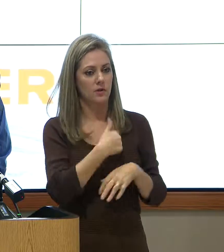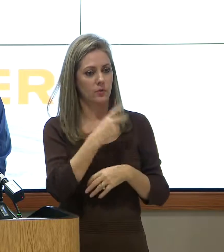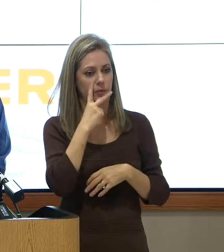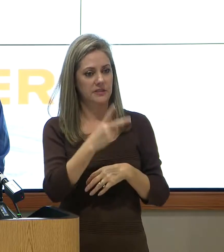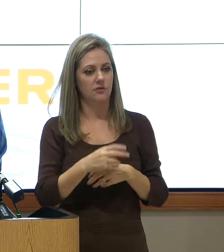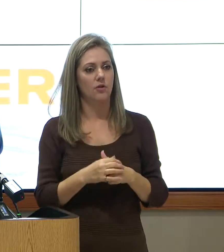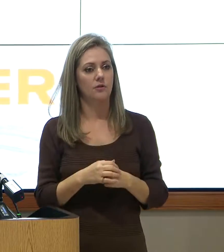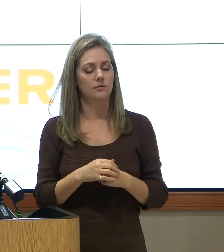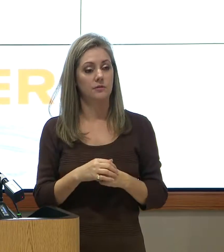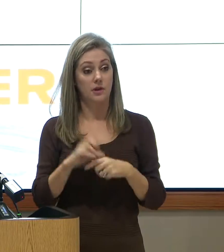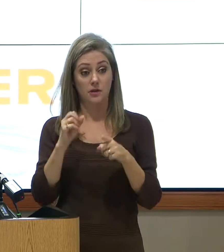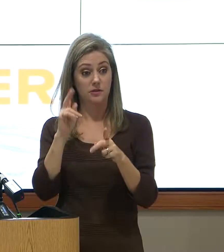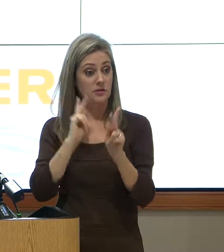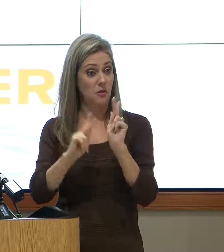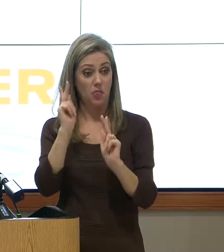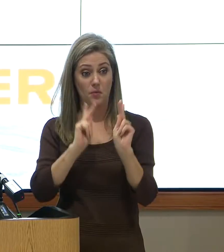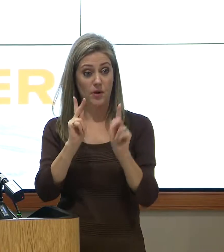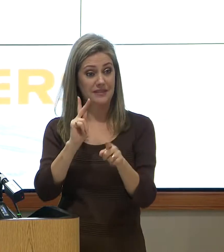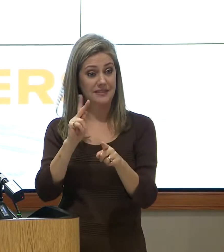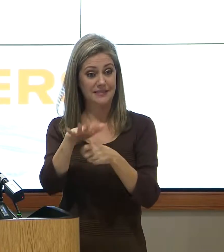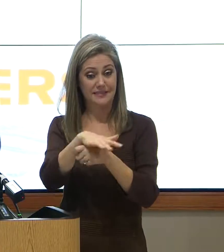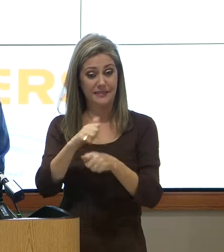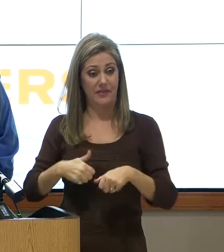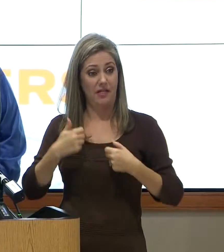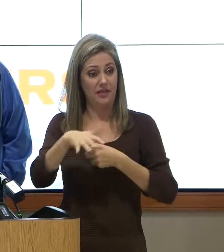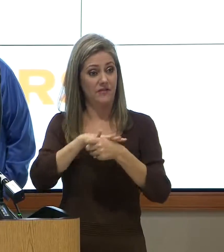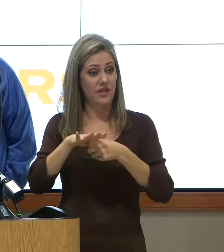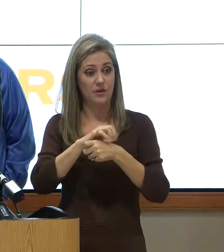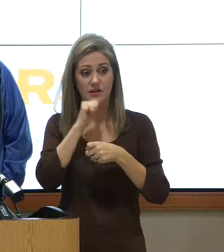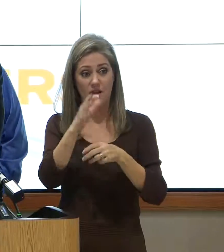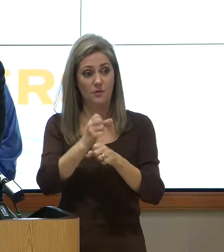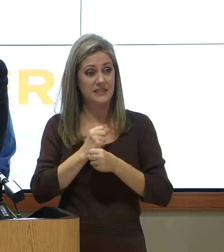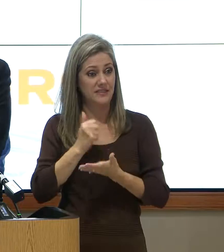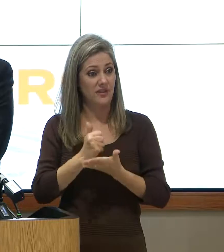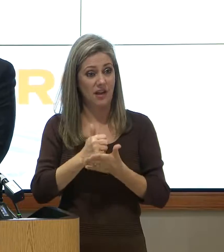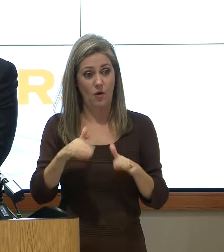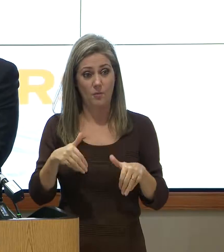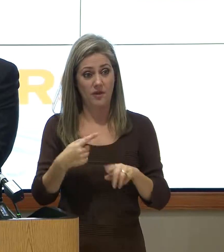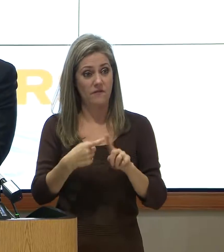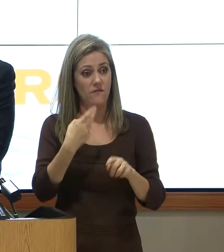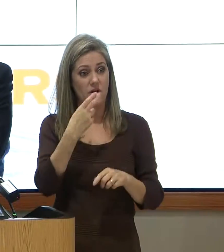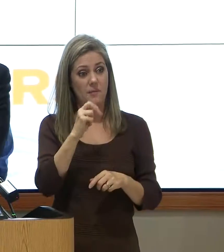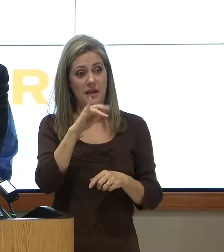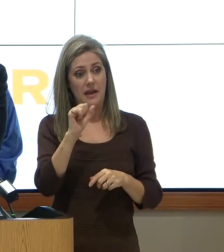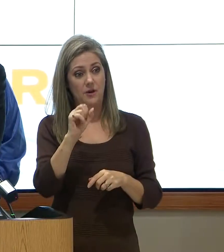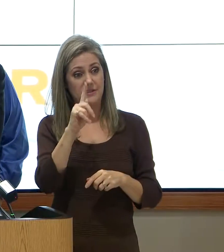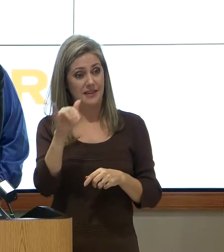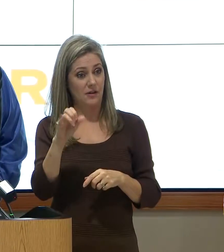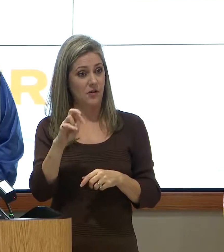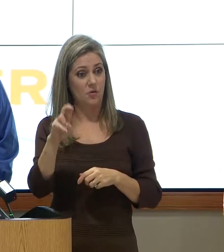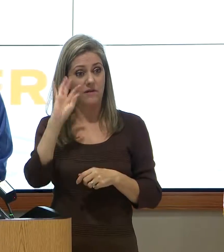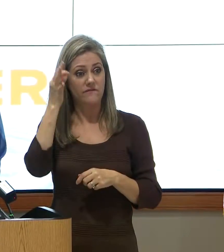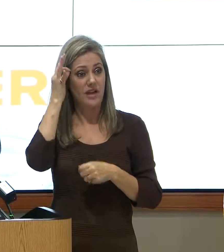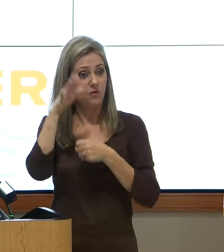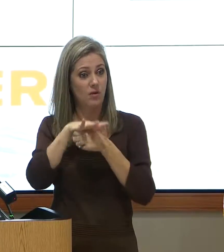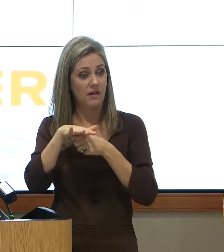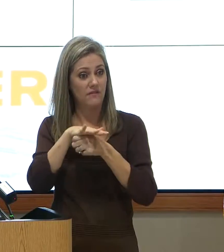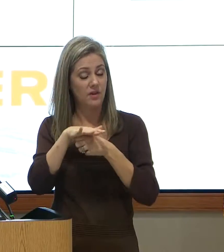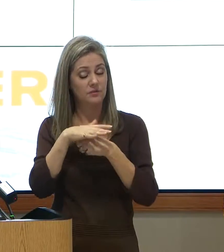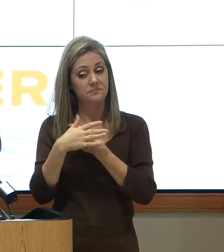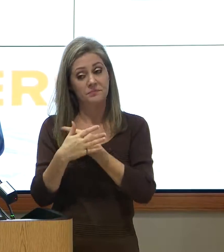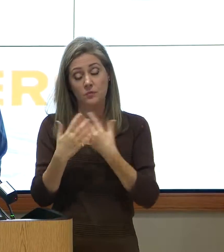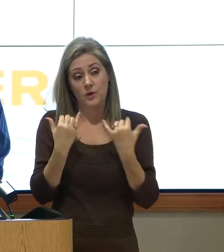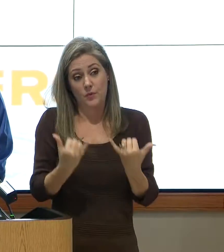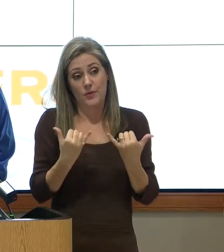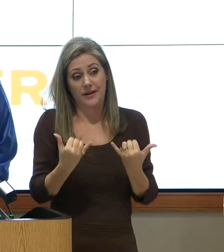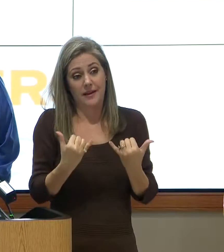meanwhile, the residents are not getting any help, either from Harris County or the federal level? Well, right now, I